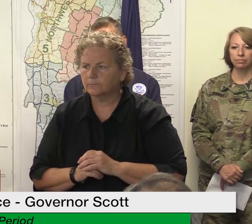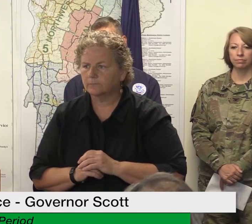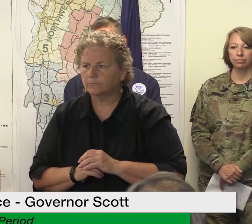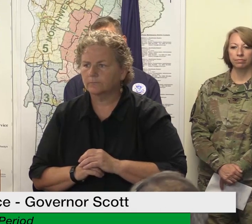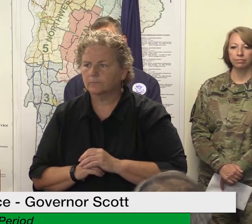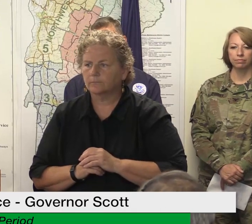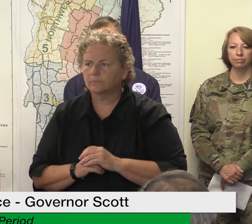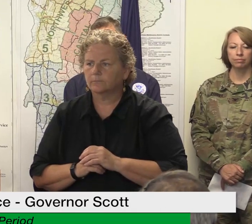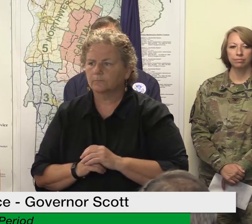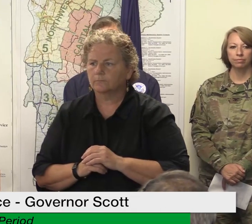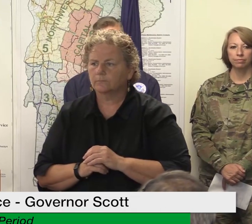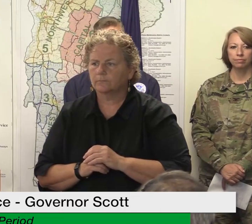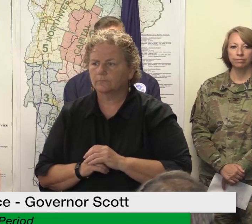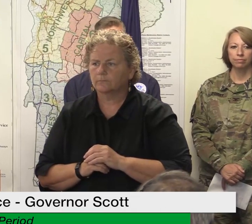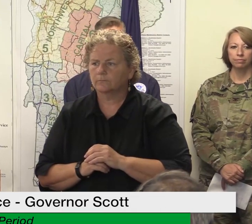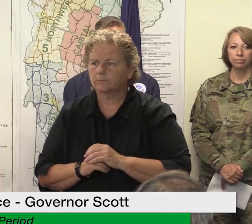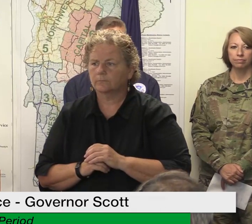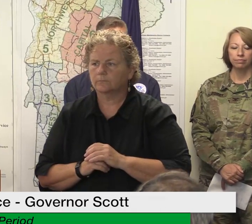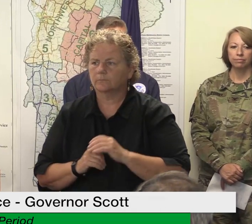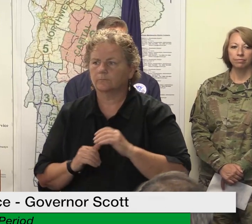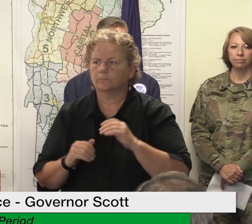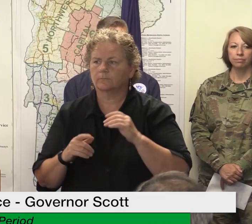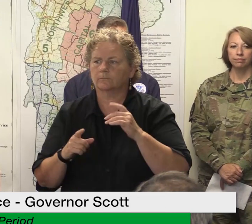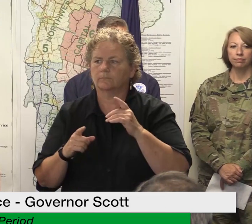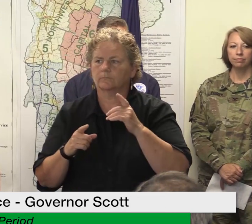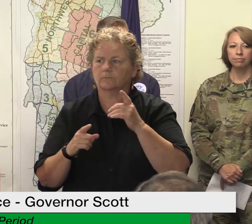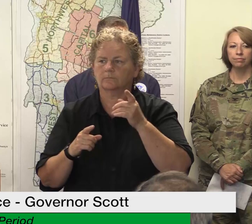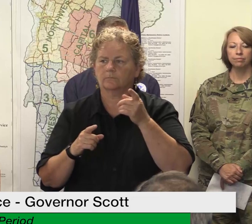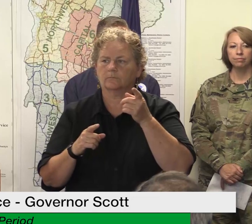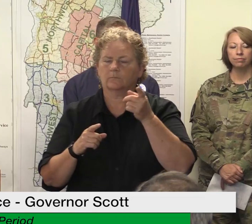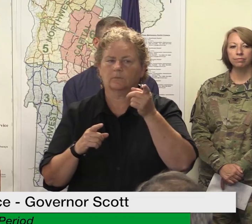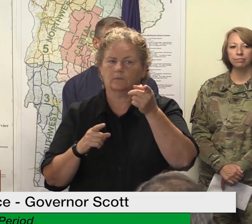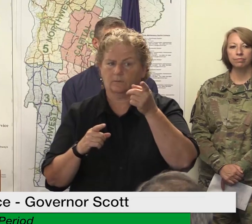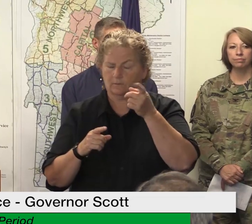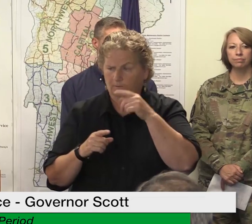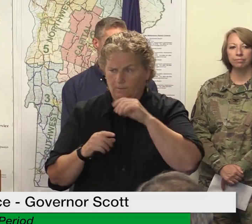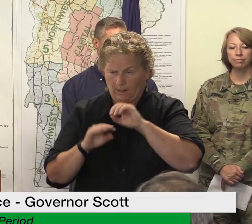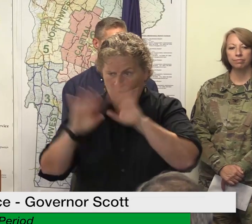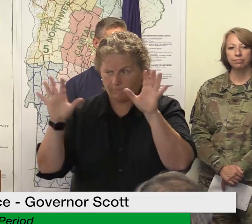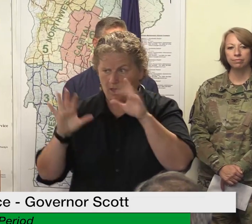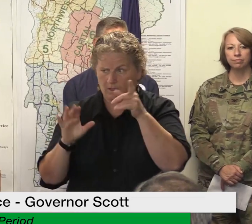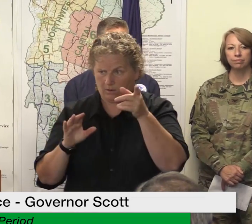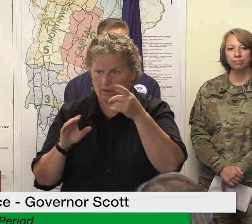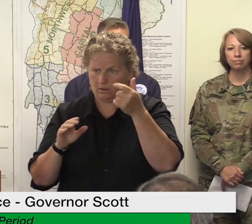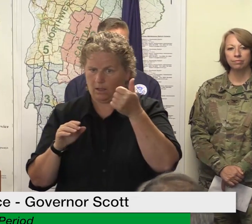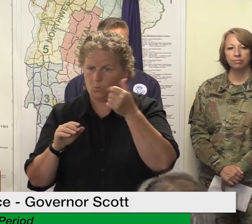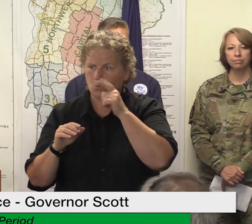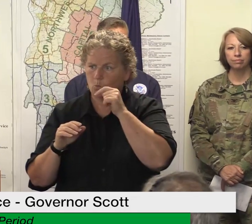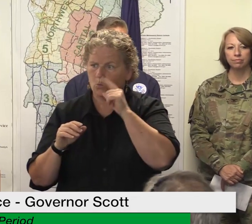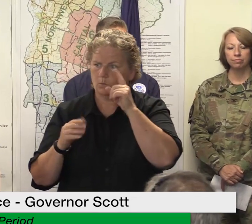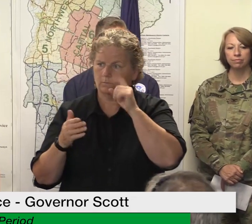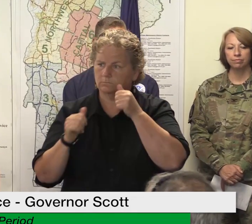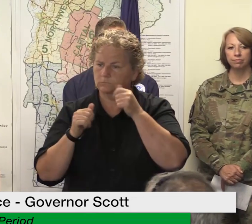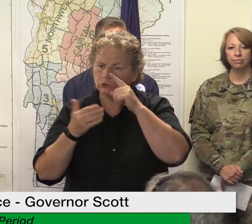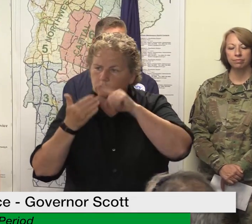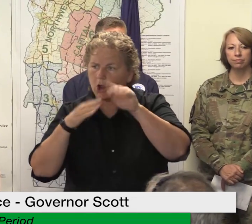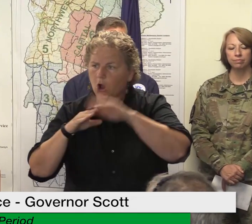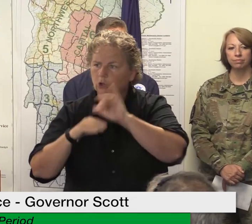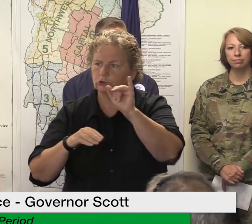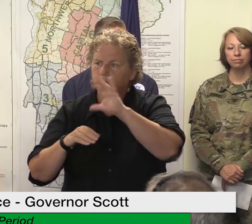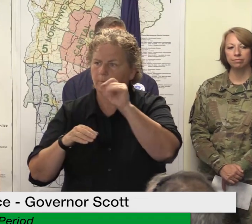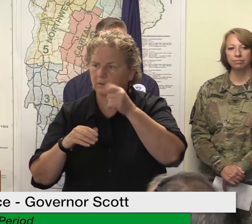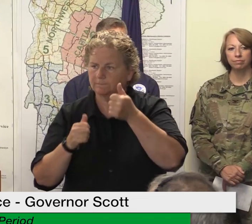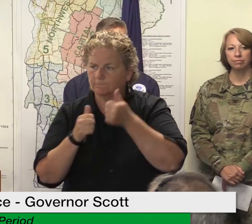repercussions if they don't so i can speak to i was here during irene and i can speak to we issued similar guidance during